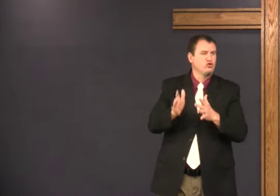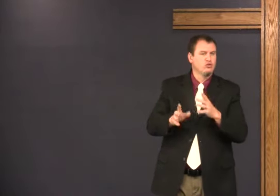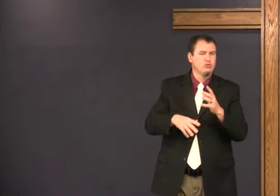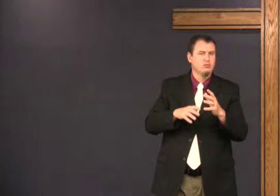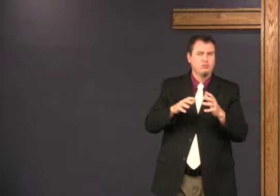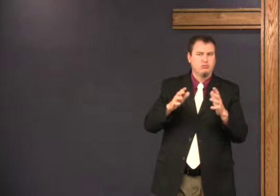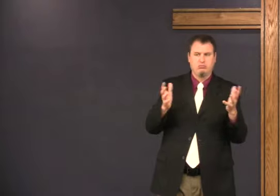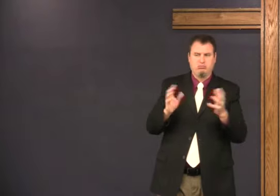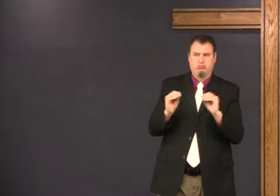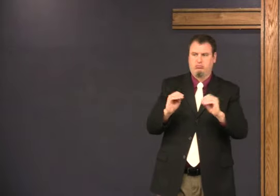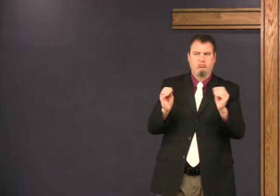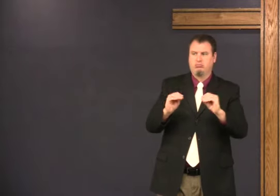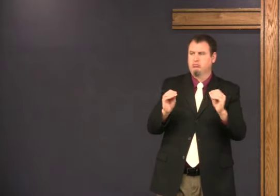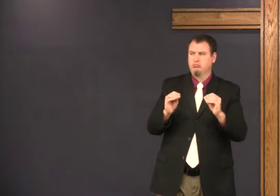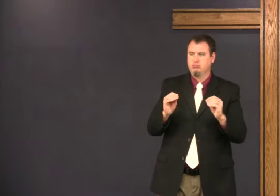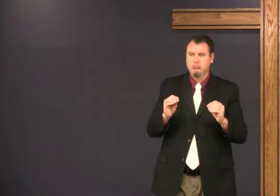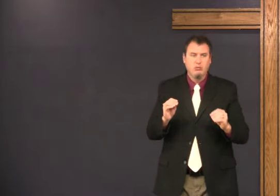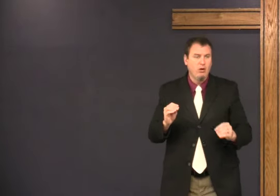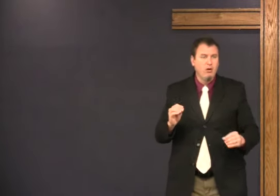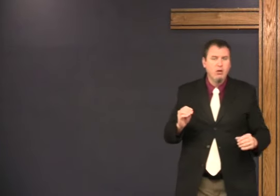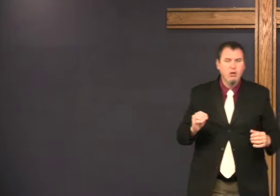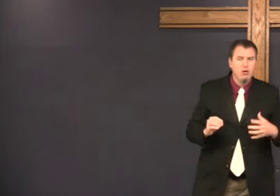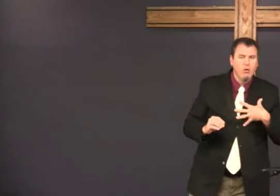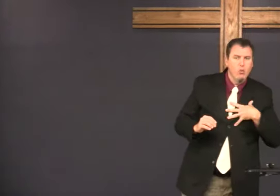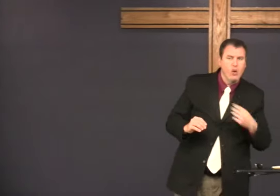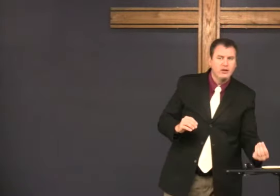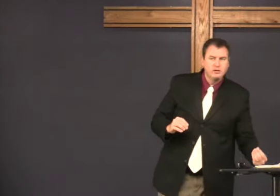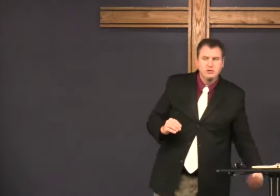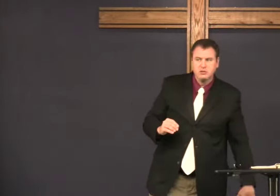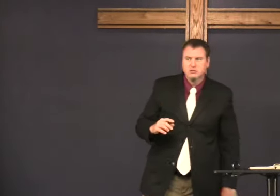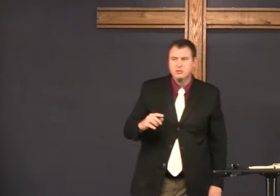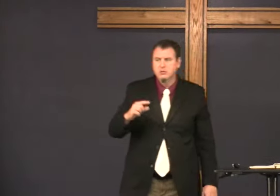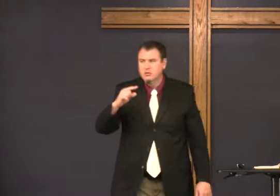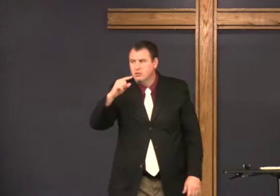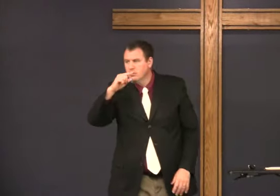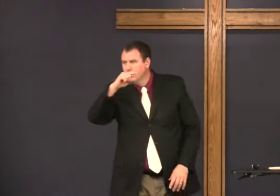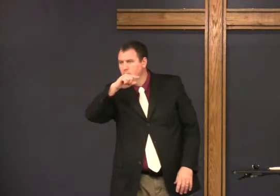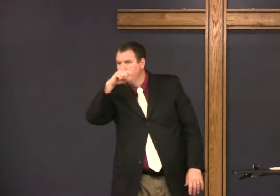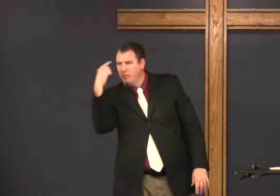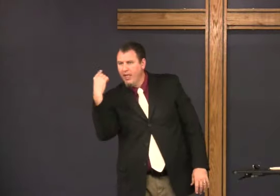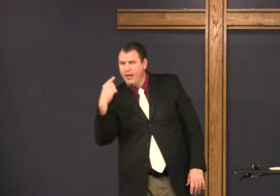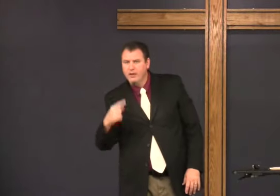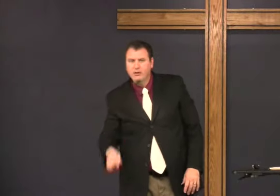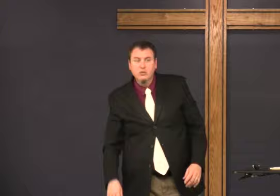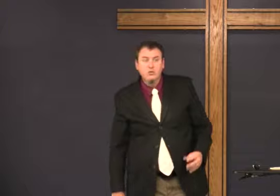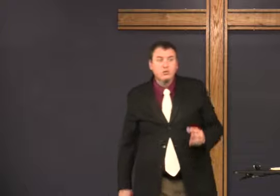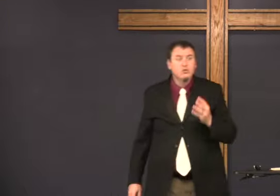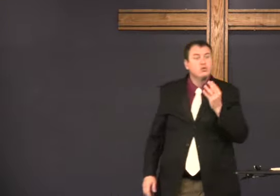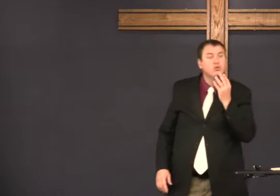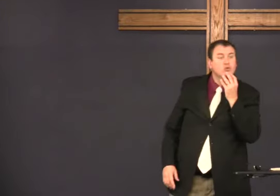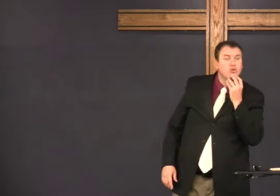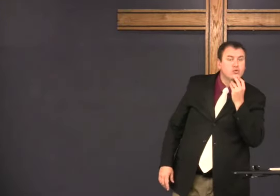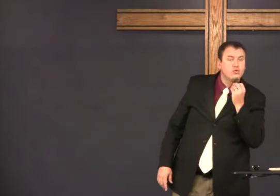Like, more work first, but Christianity doesn't hold favorites.